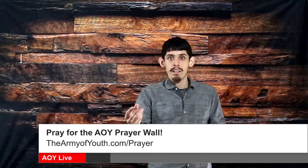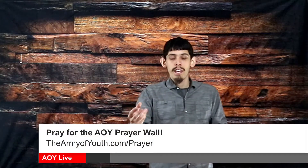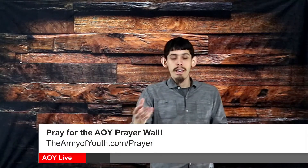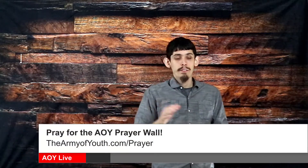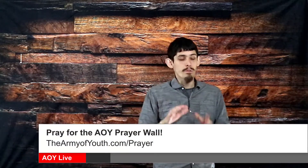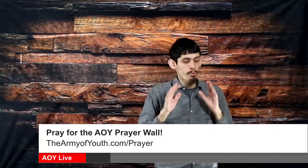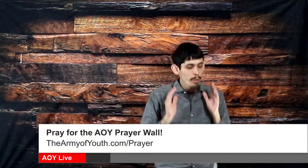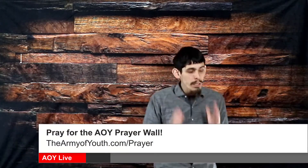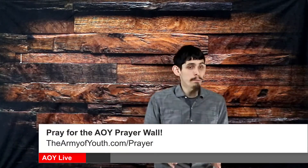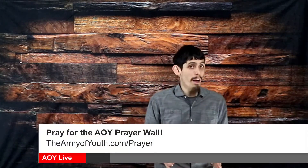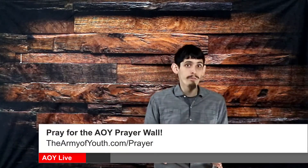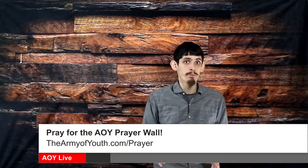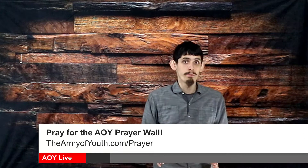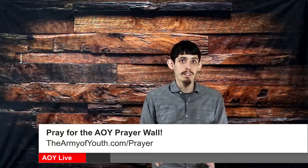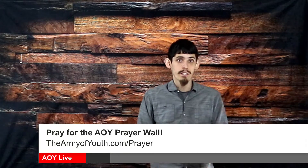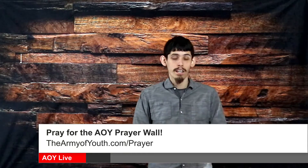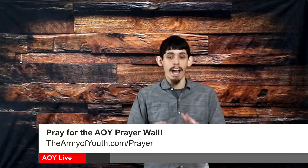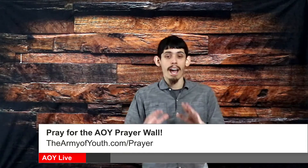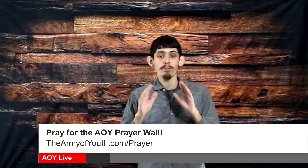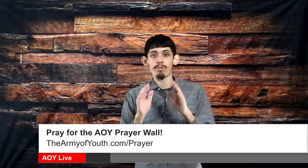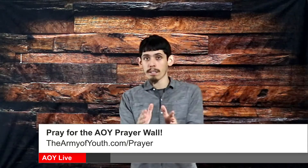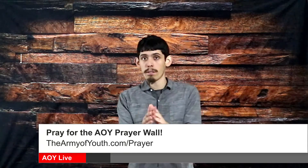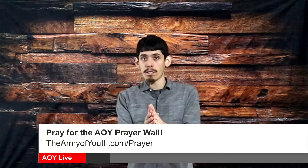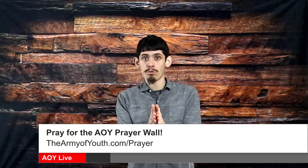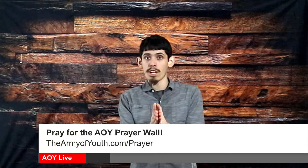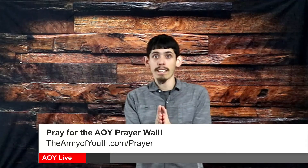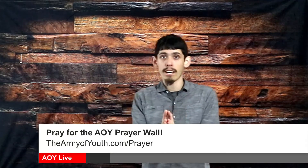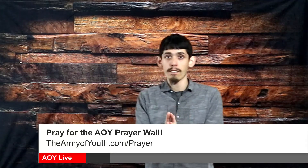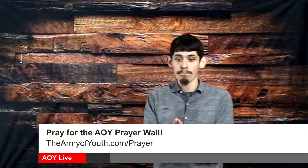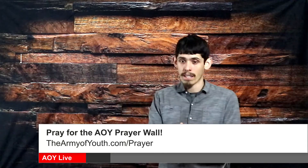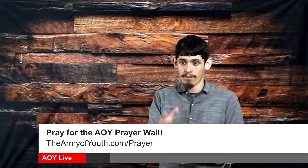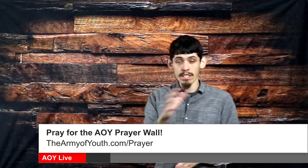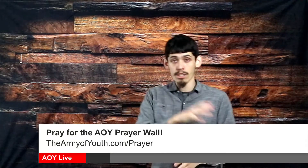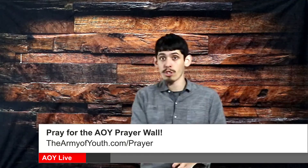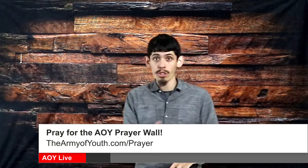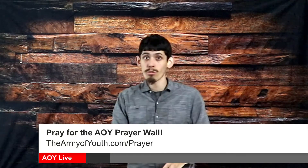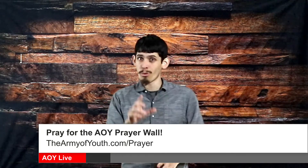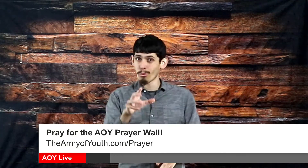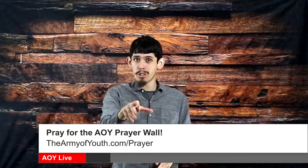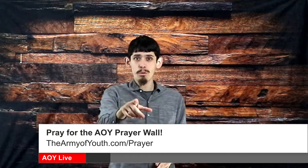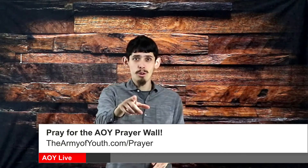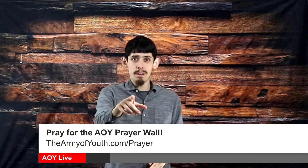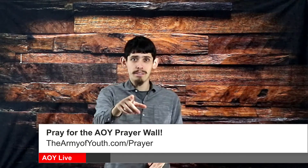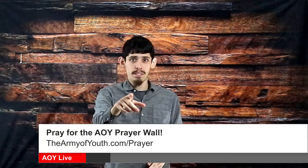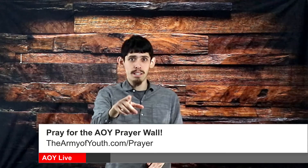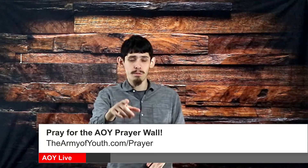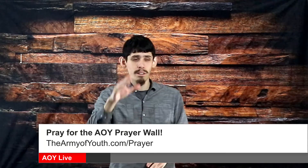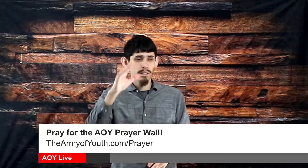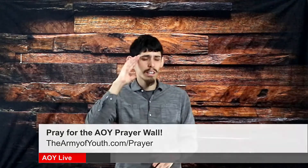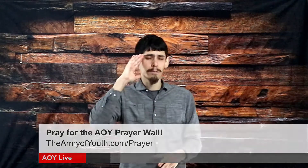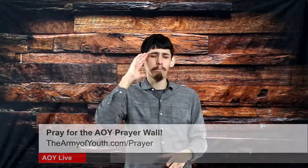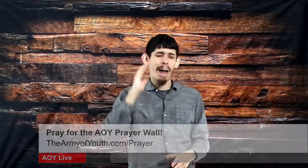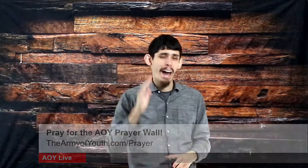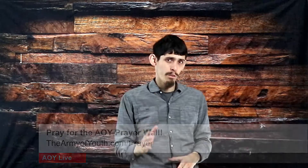There's a really powerful book. I would recommend you check it out. If this is new to you and you want to know more about the sanctuary, it is powerful.